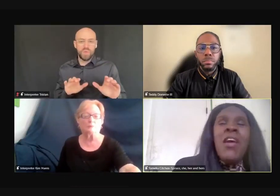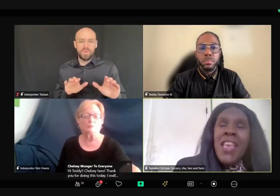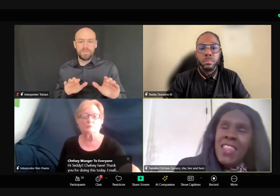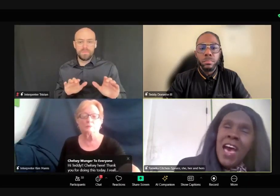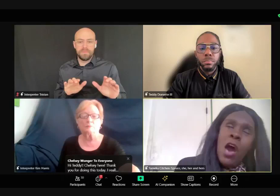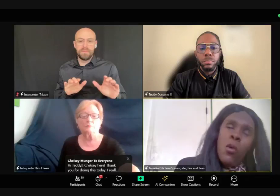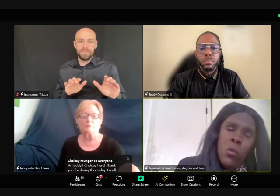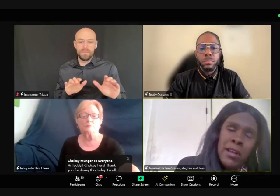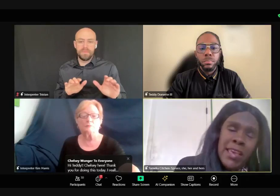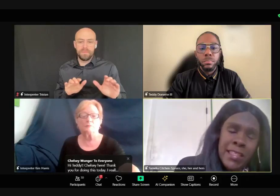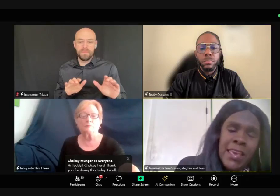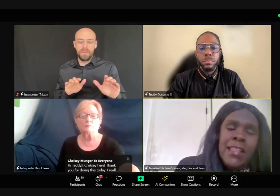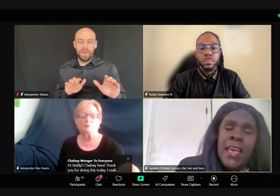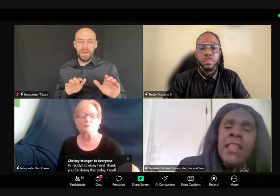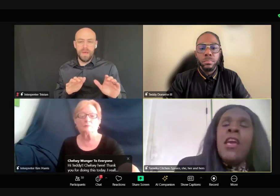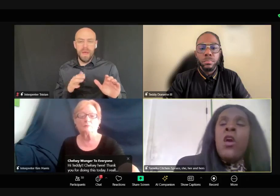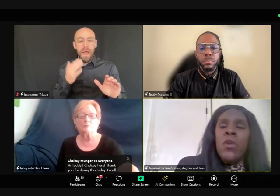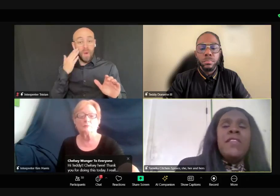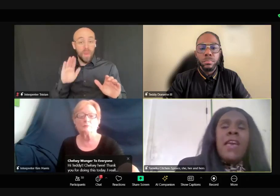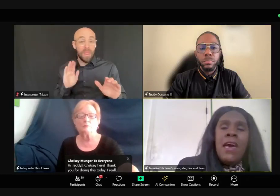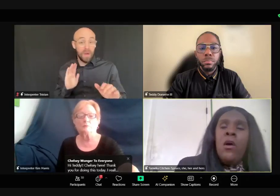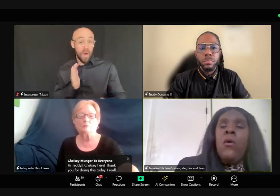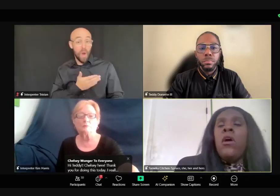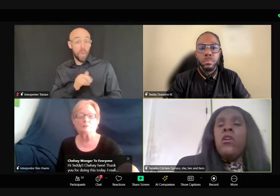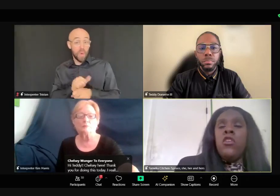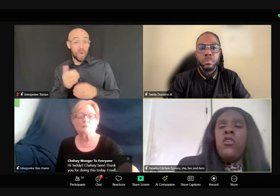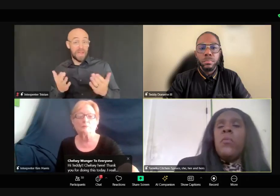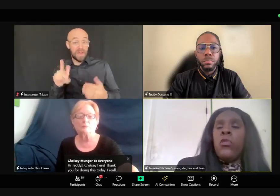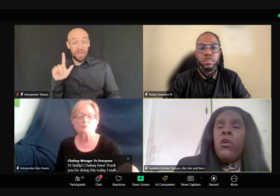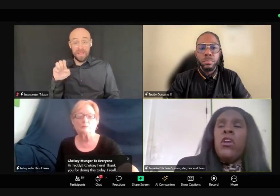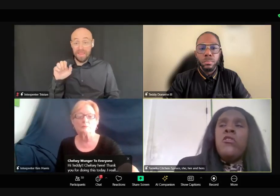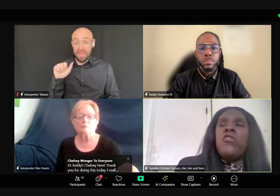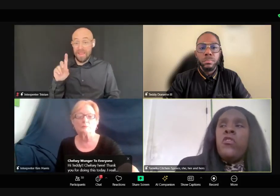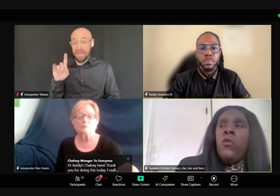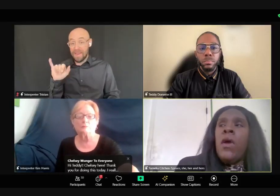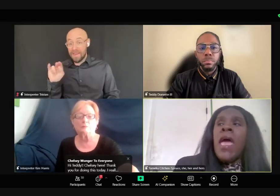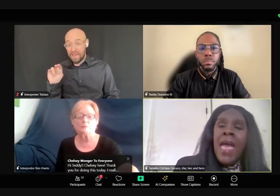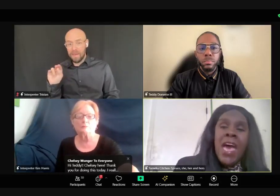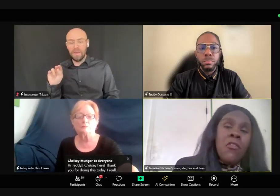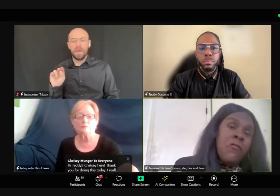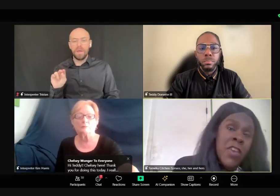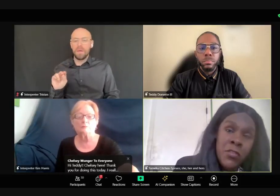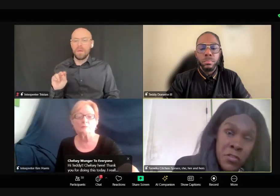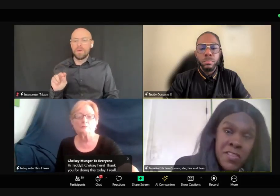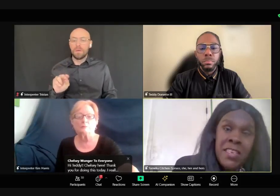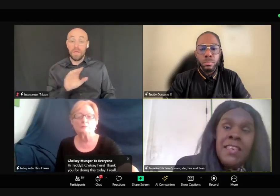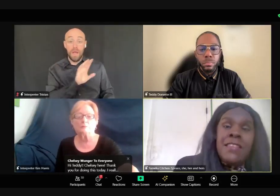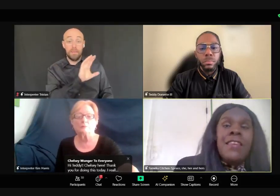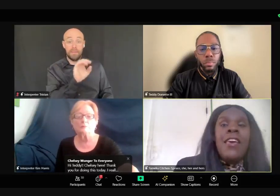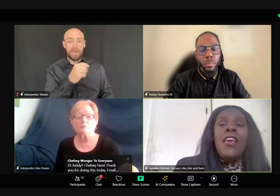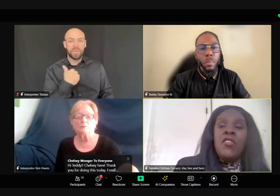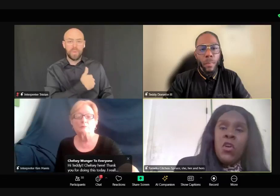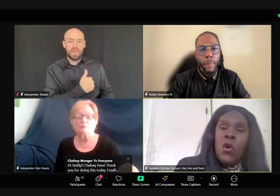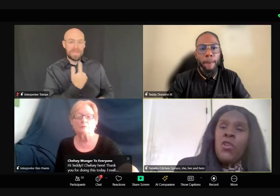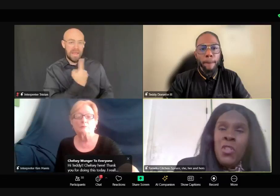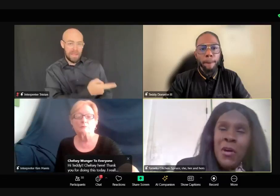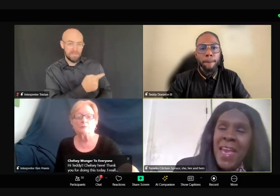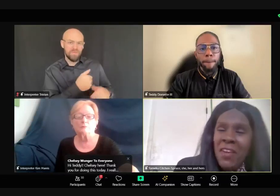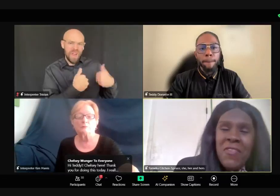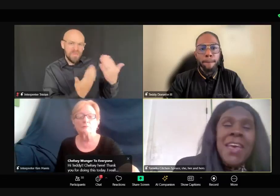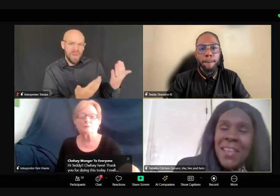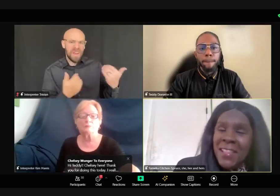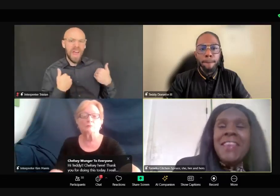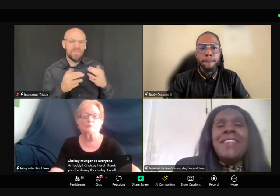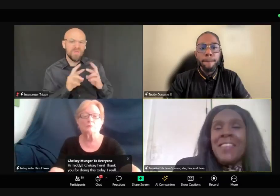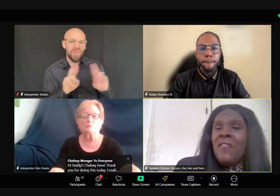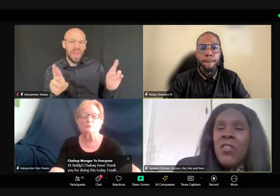you know, cause I know in our work in leading, we tell, you know, employers to have a vendors list. So, you